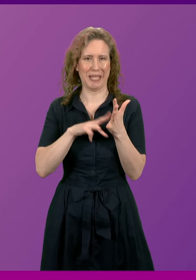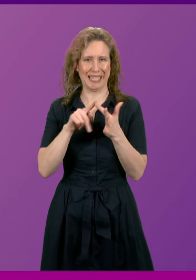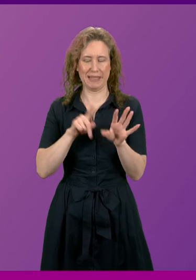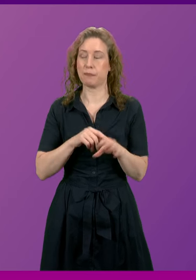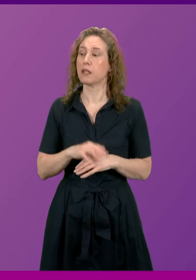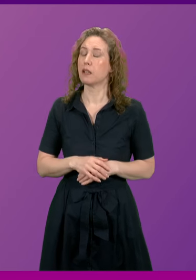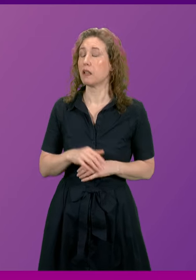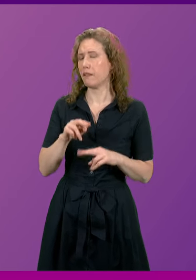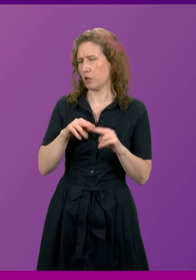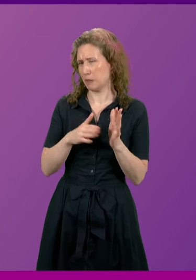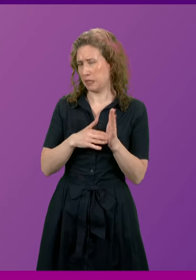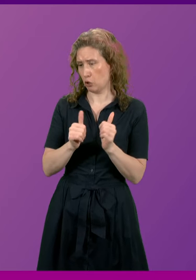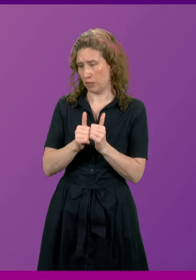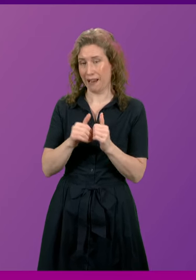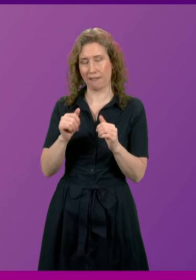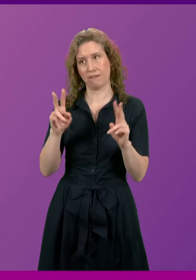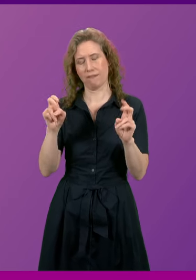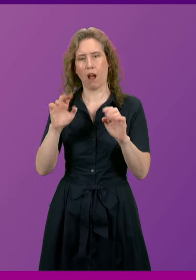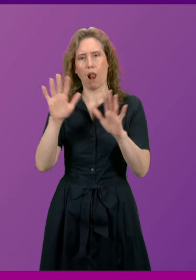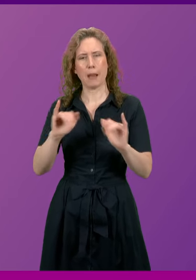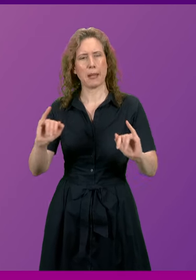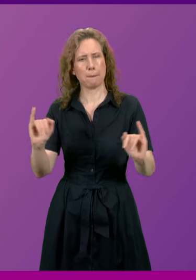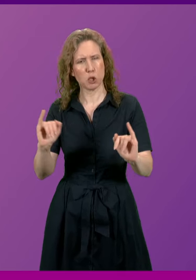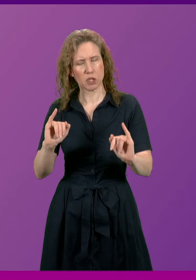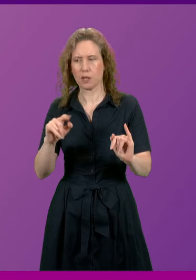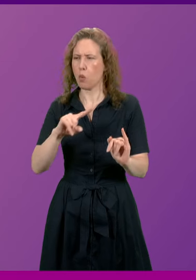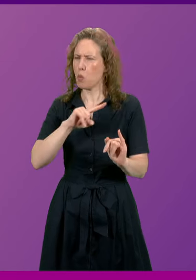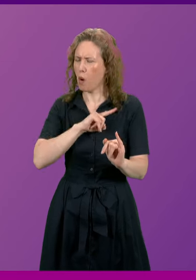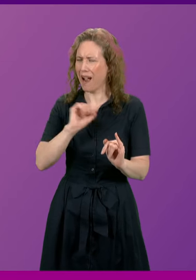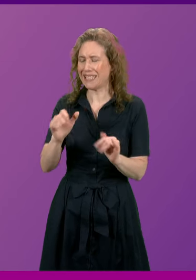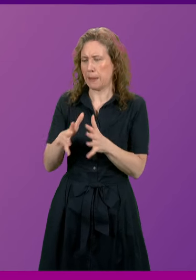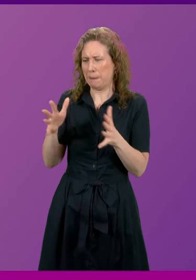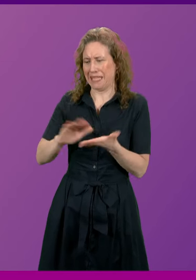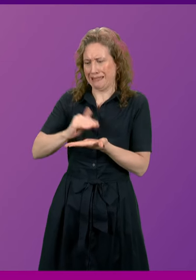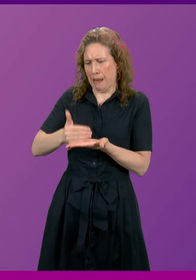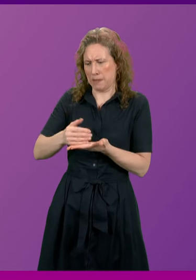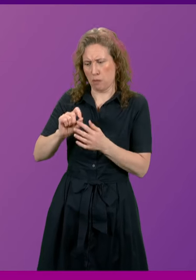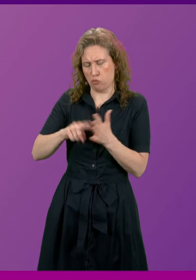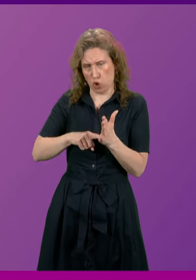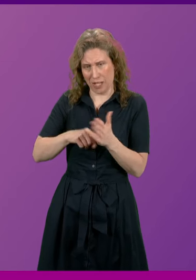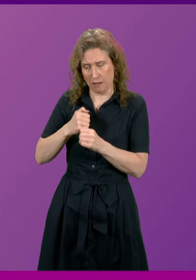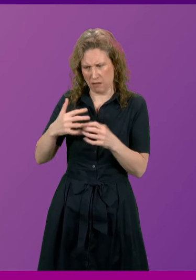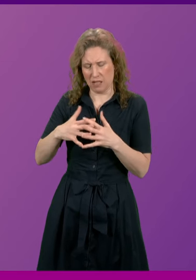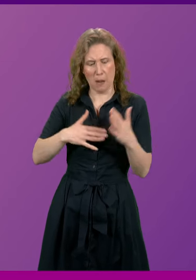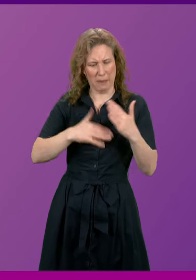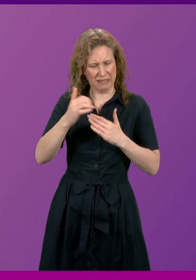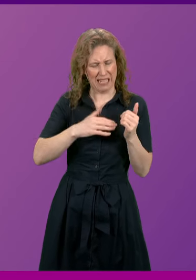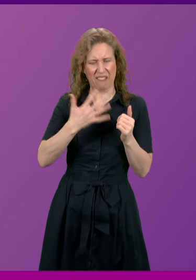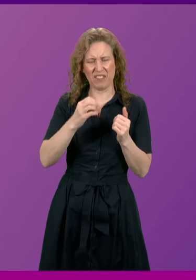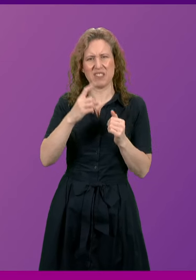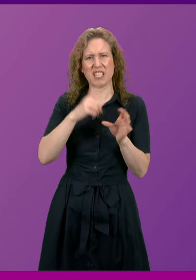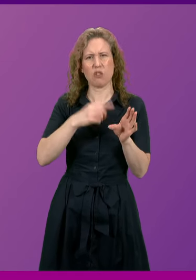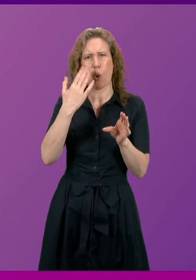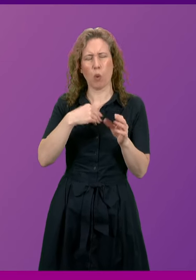first minister agrees that there is indeed a climate emergency why is the government's biggest capital project in Glasgow rebuilding a 50 year old motorway viaduct